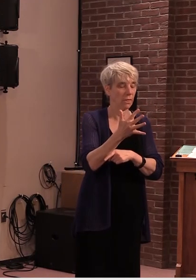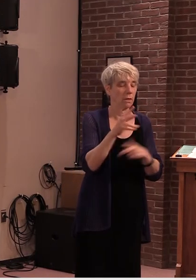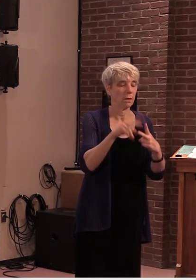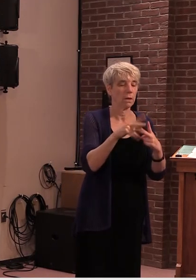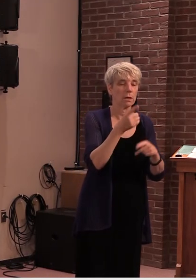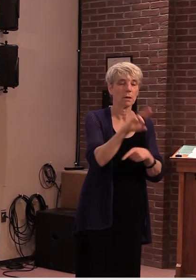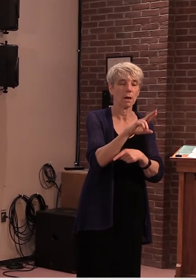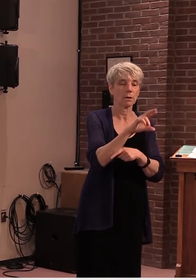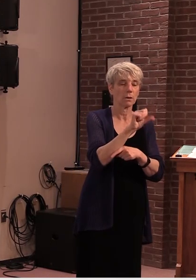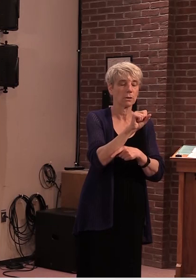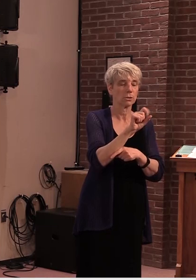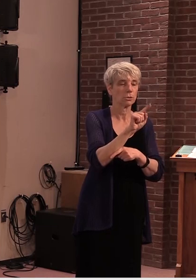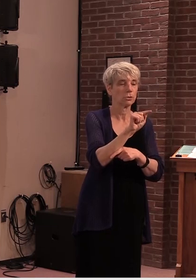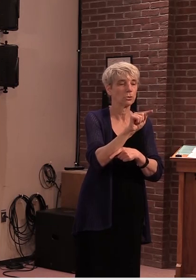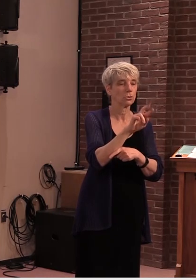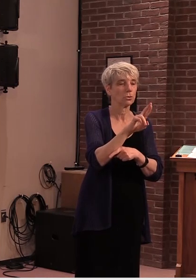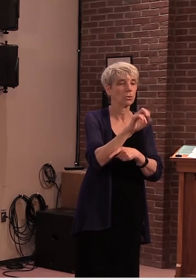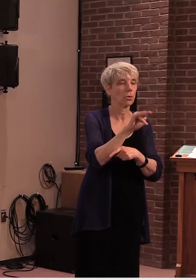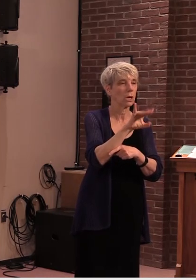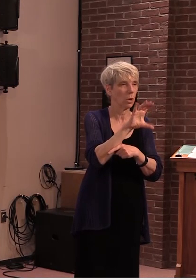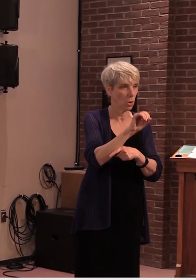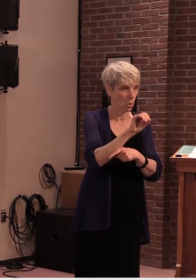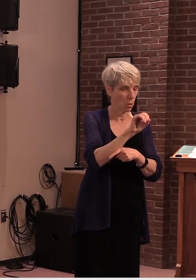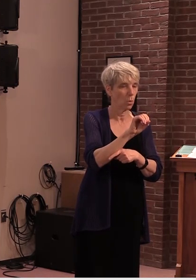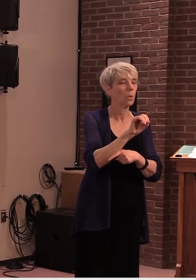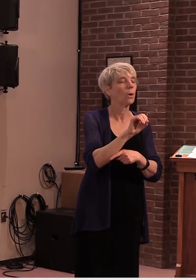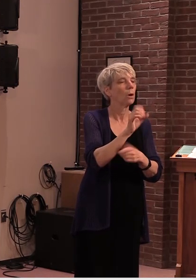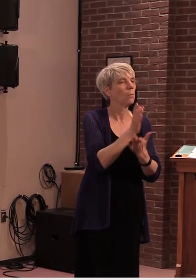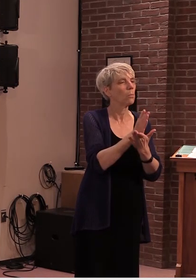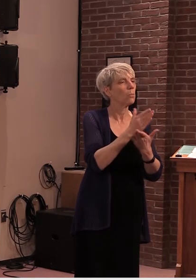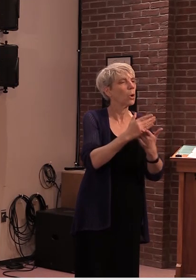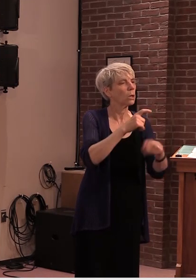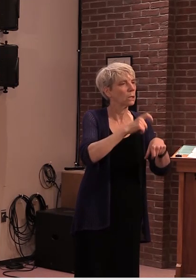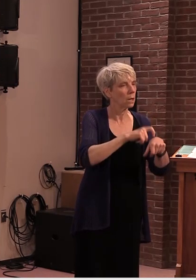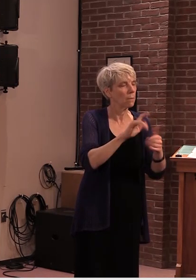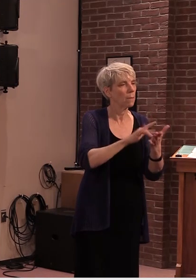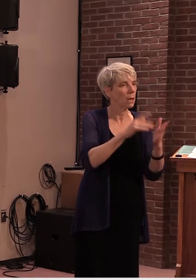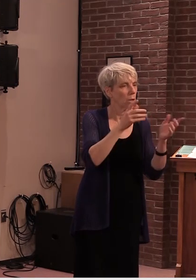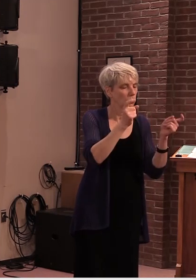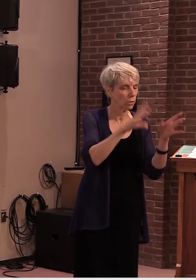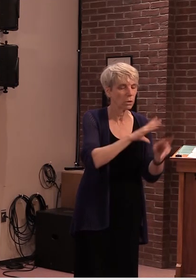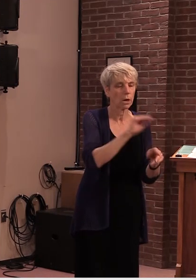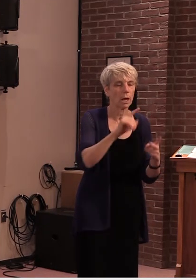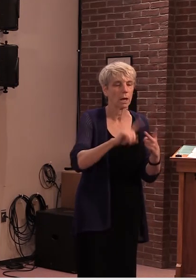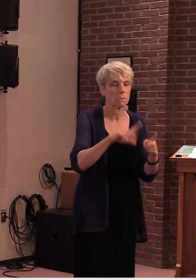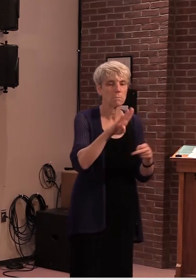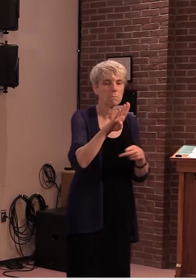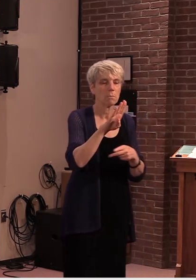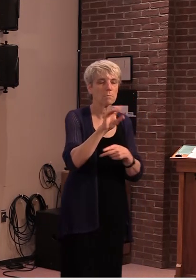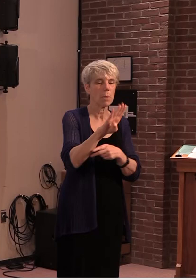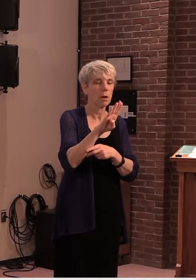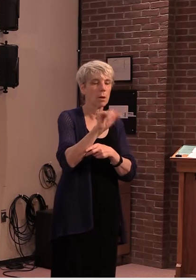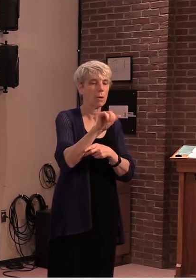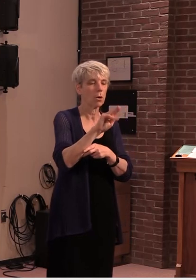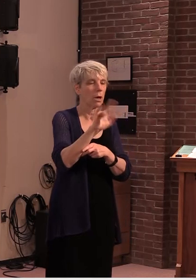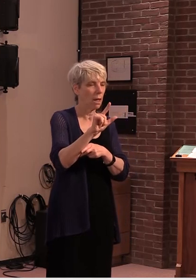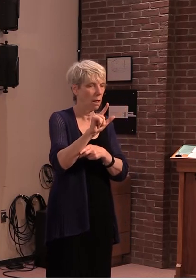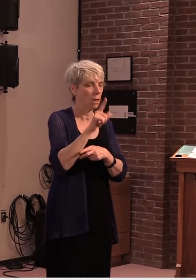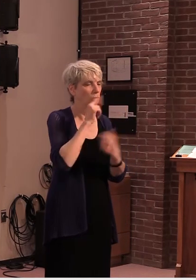our diagnosis practices laboratory or our painfulgesetz chief bob arnell to travel to mississippi